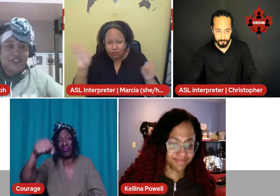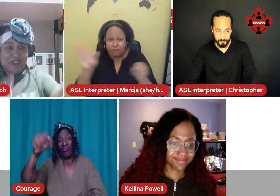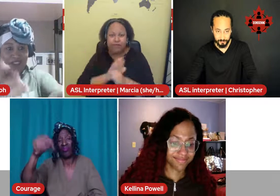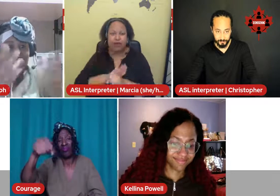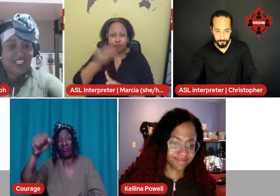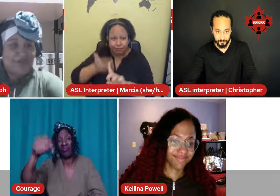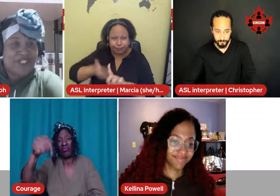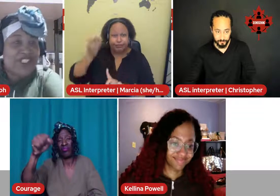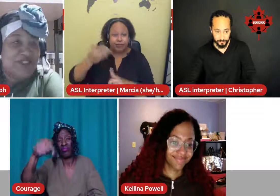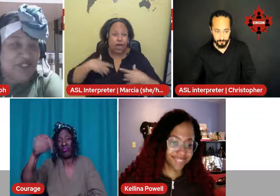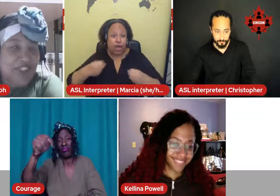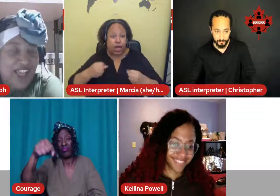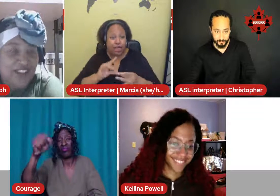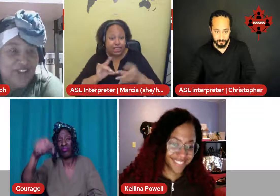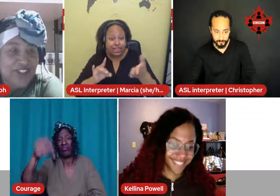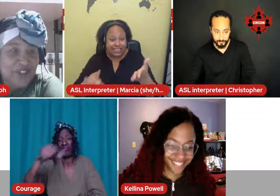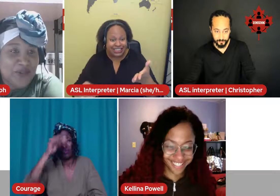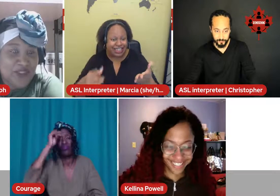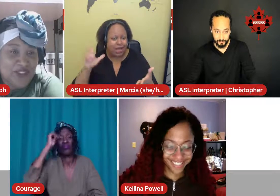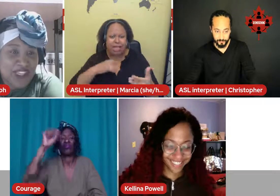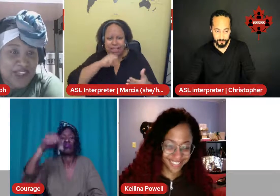Courage, yes. Would you, I'd love to know what you think.